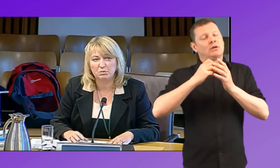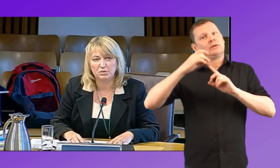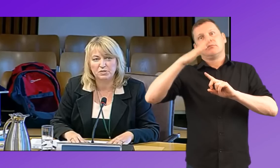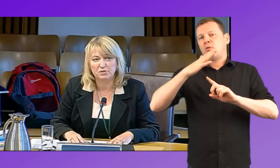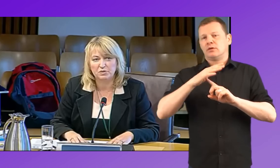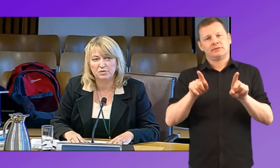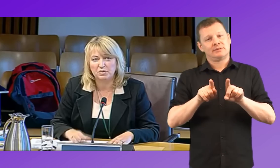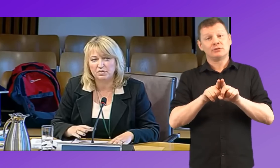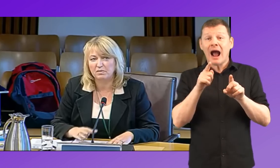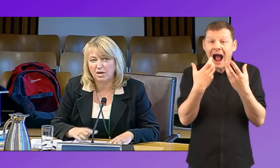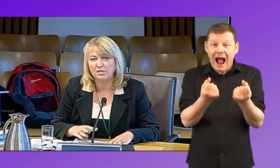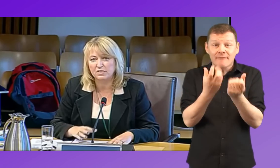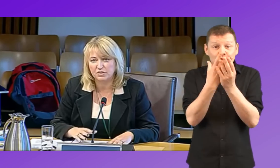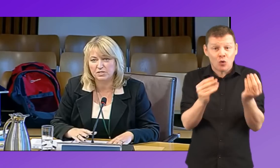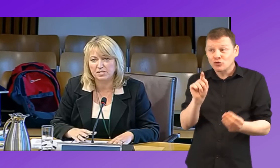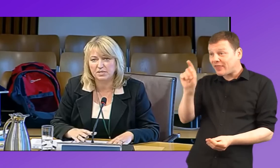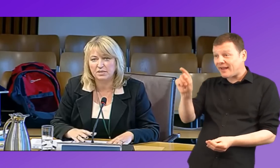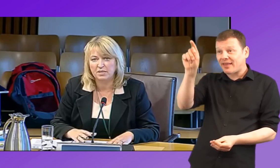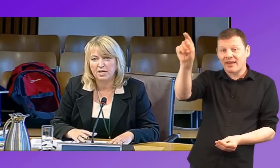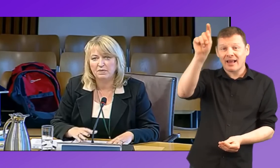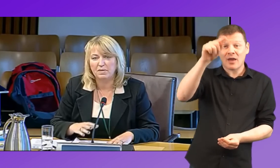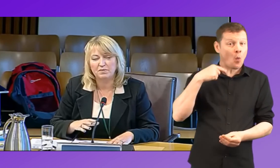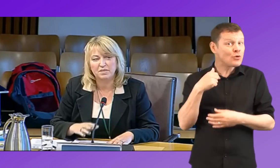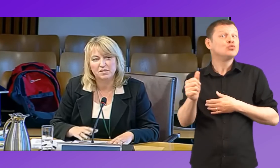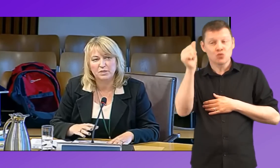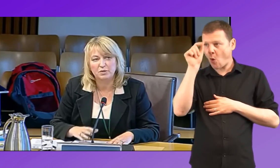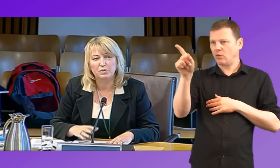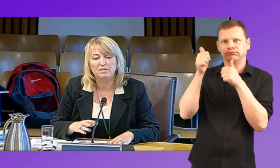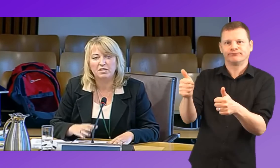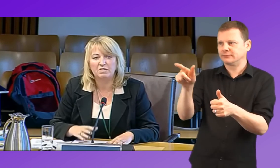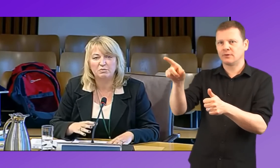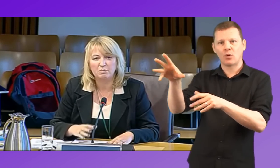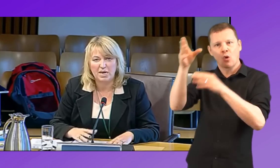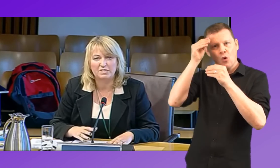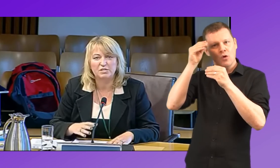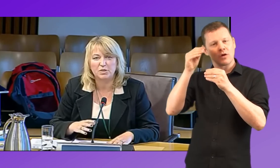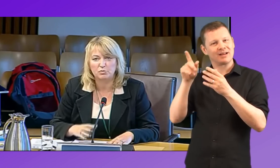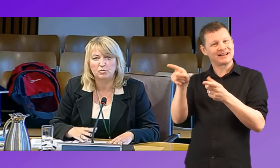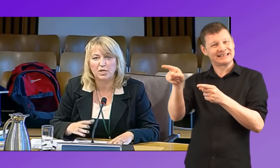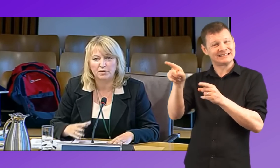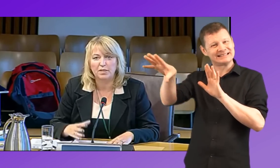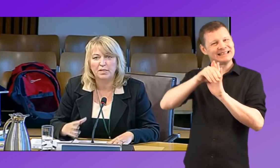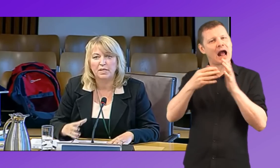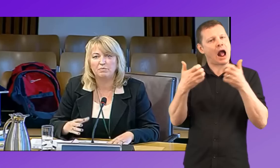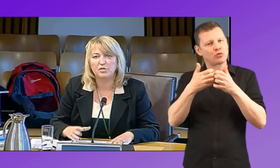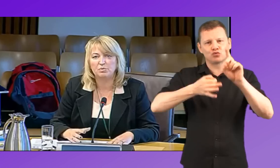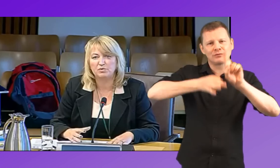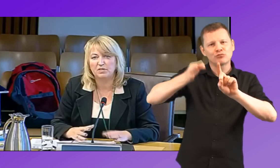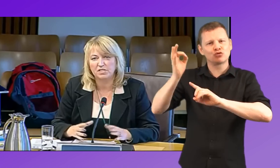important too. So I think there are solutions there and there are things that we know and have learned from the past that we can rule out to improve how